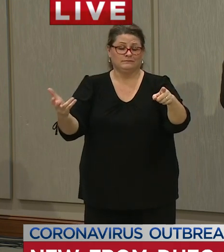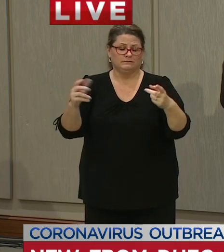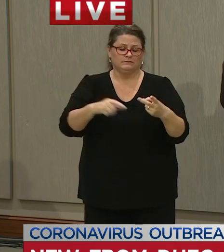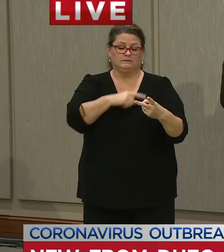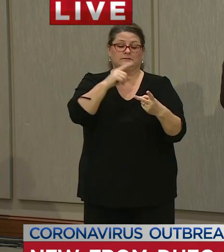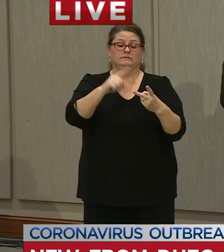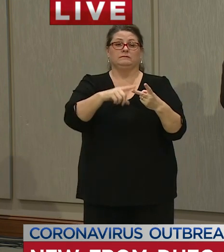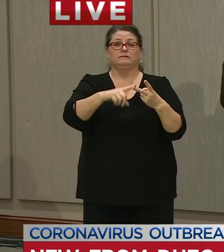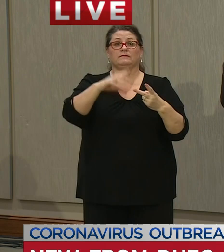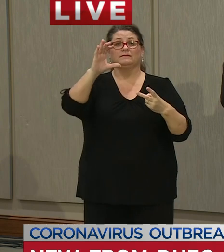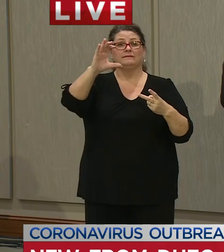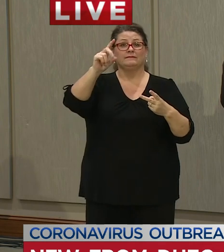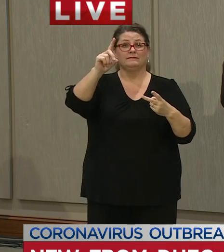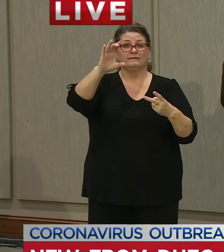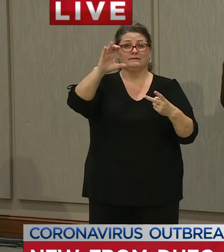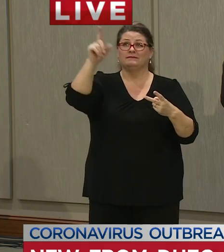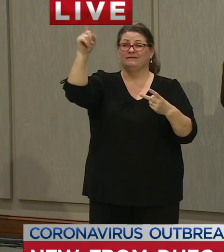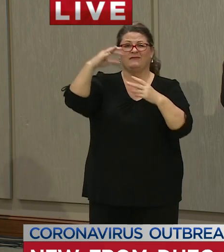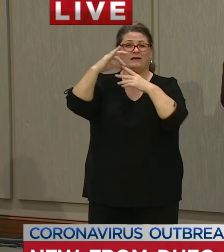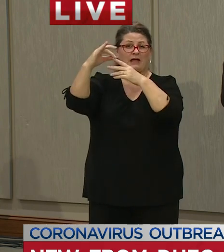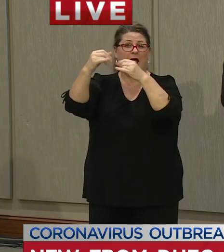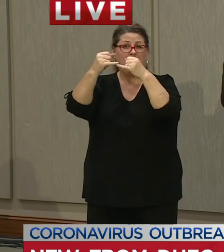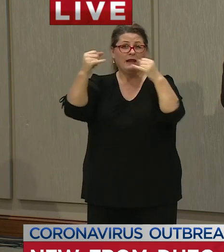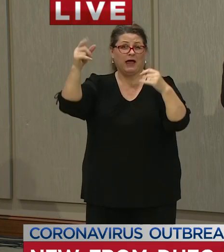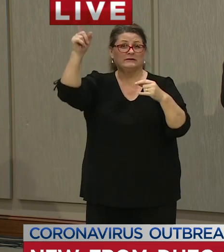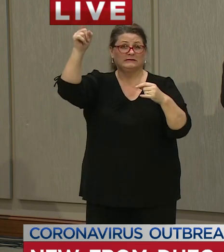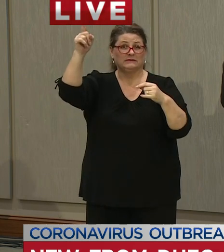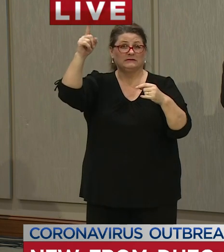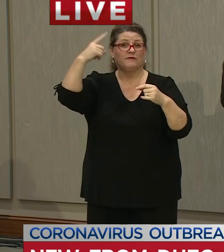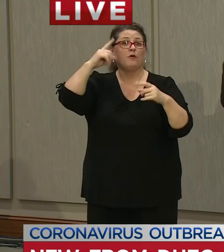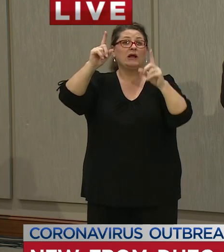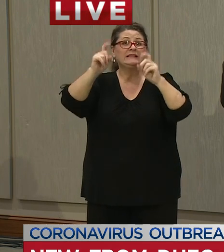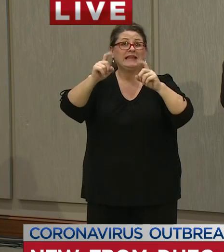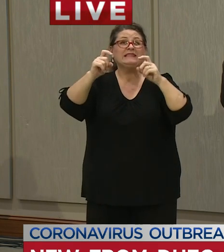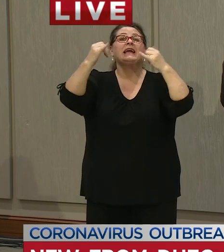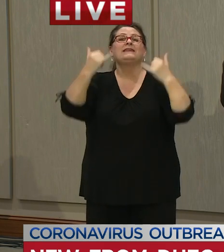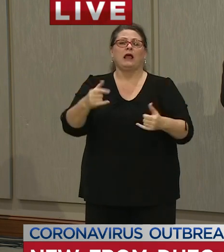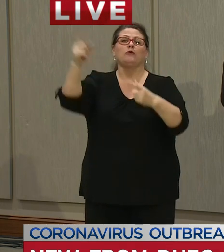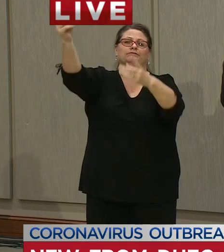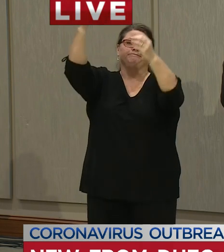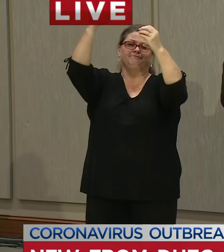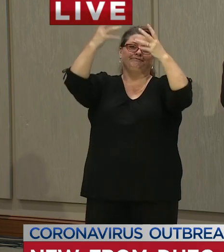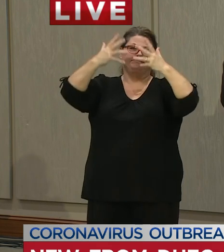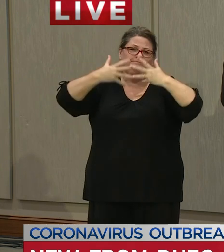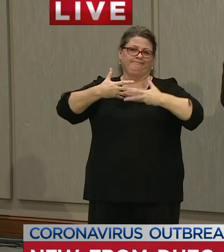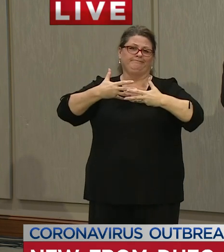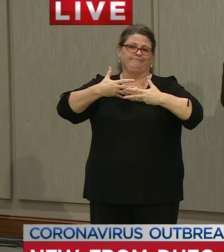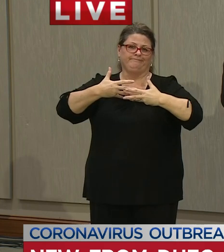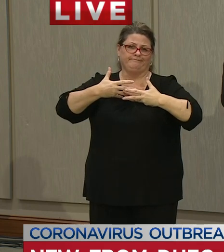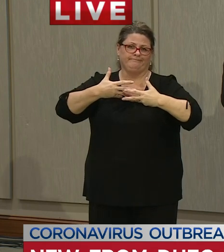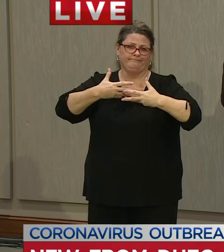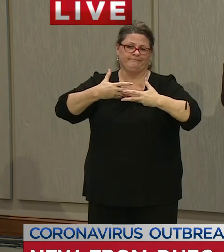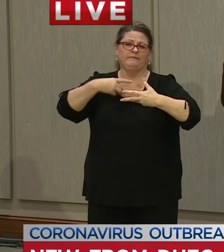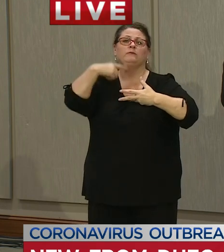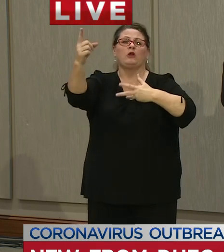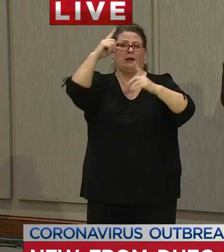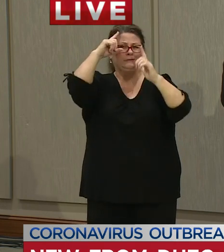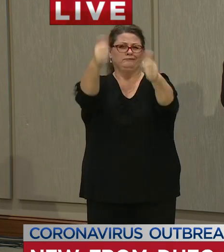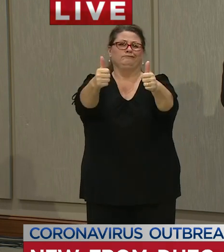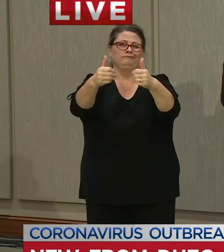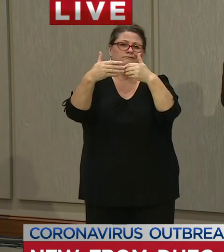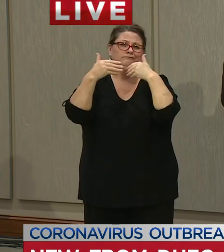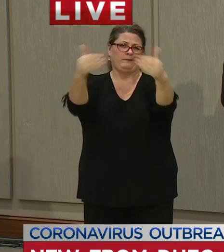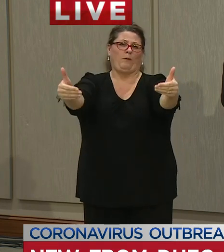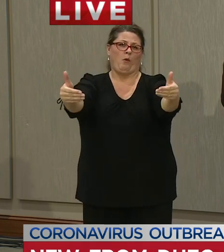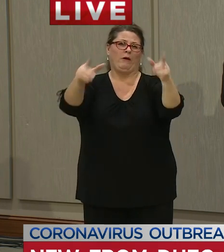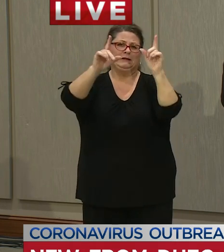reason is that the CDC guidelines for testing have now opened they've opened wide the door is open previously the CDC